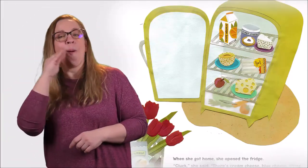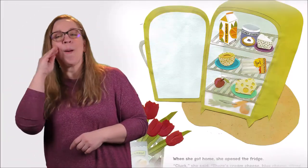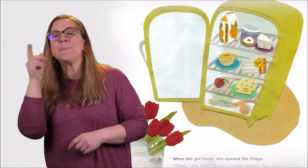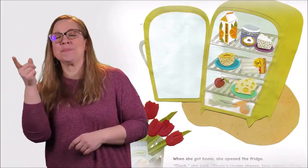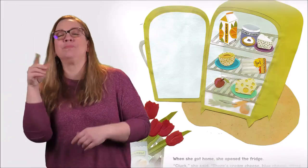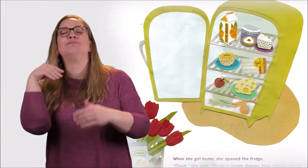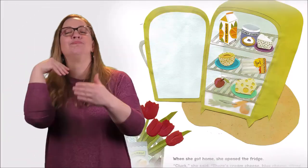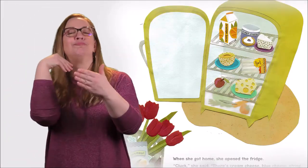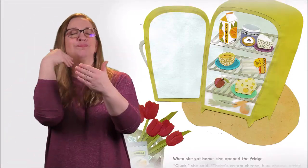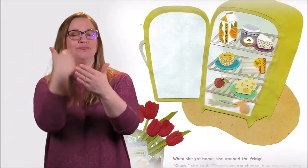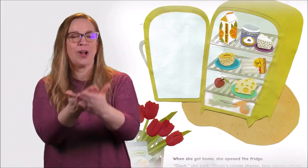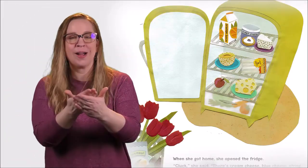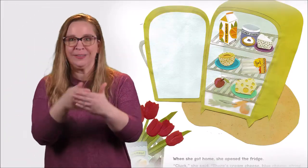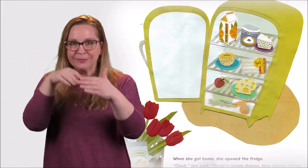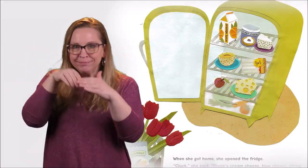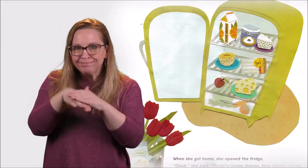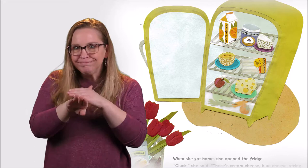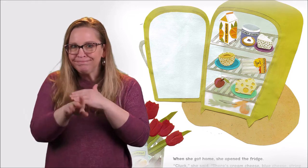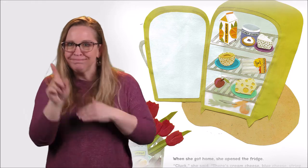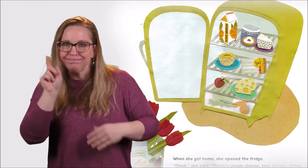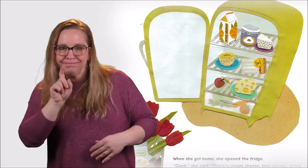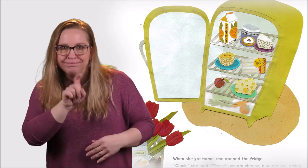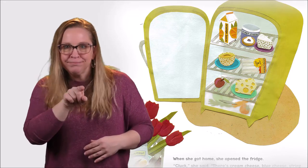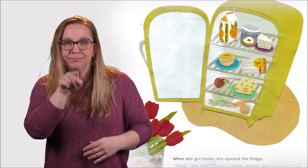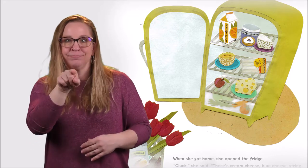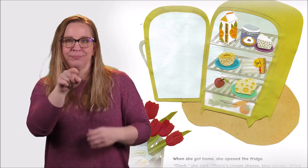When she got home, she opened the fridge.